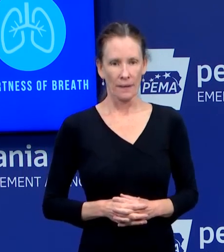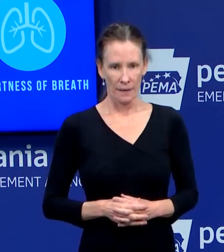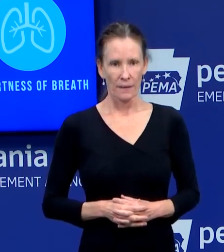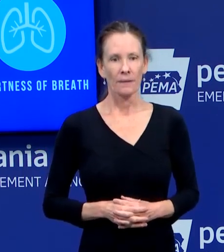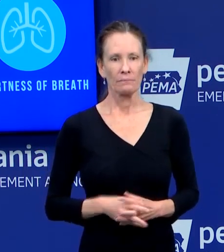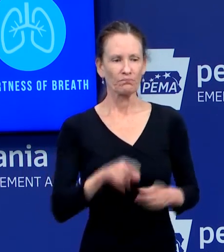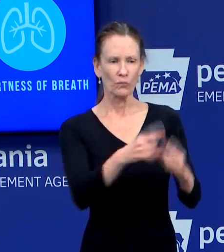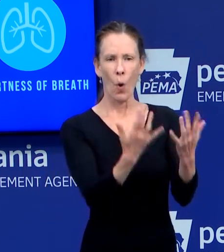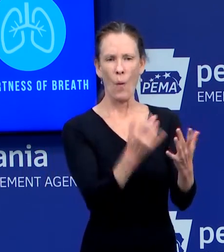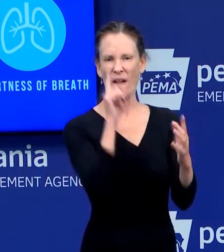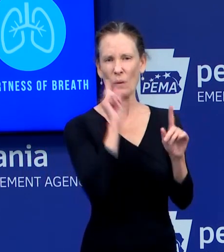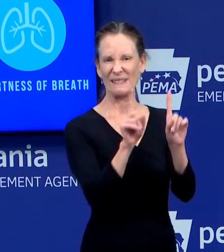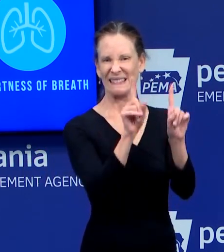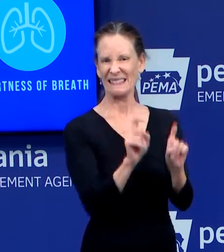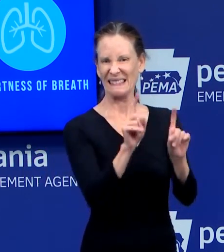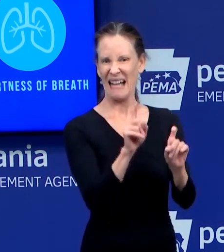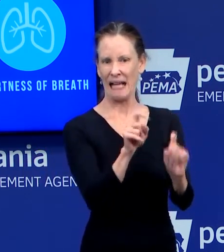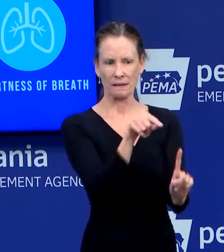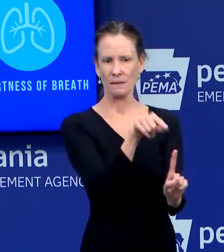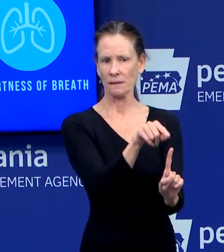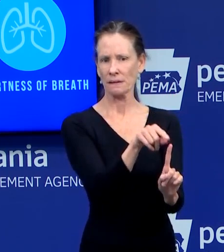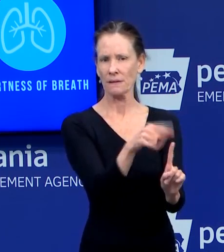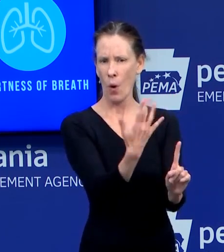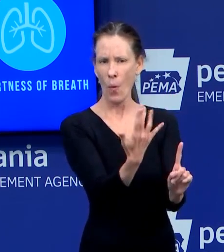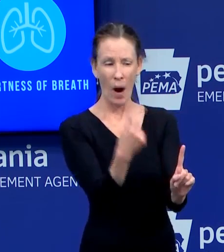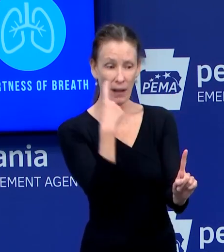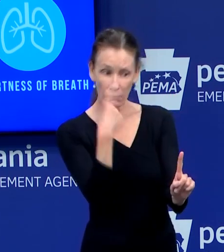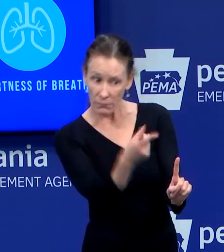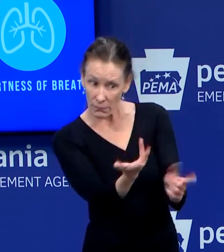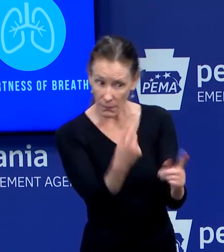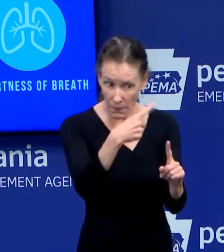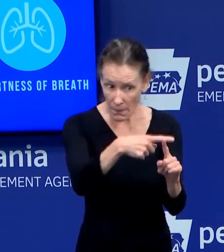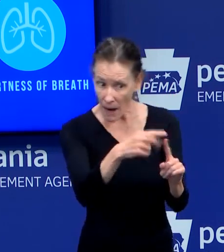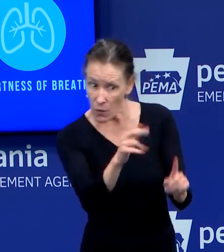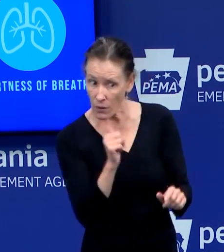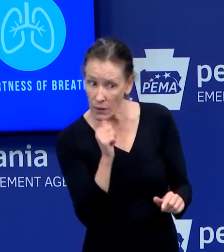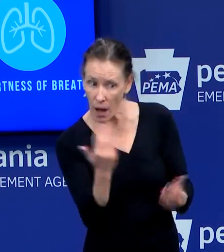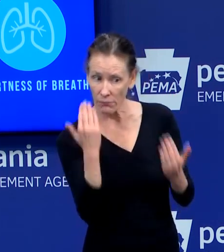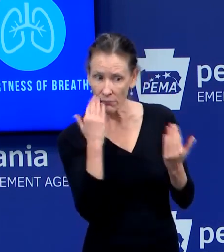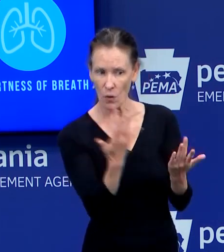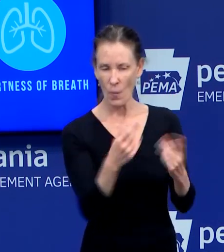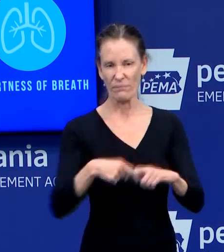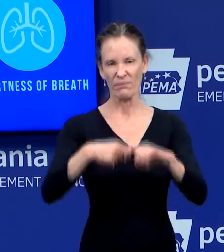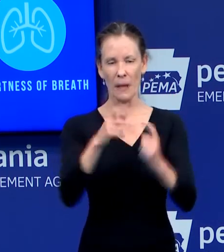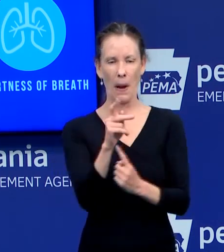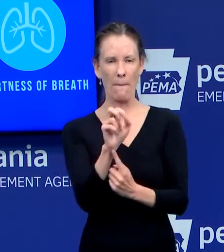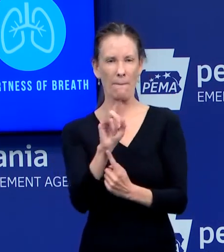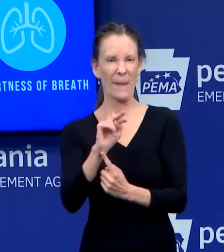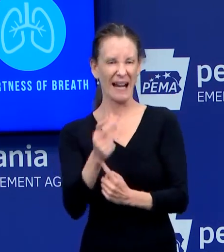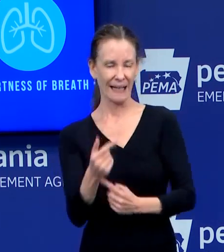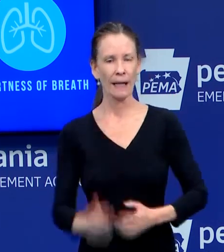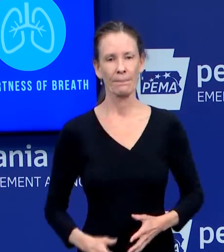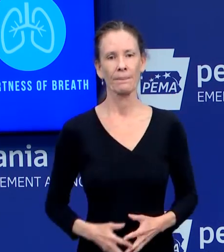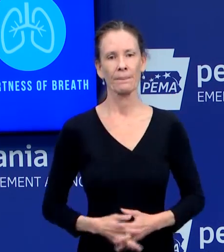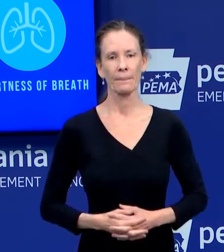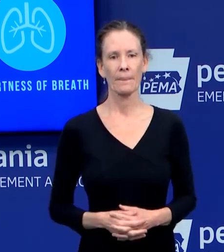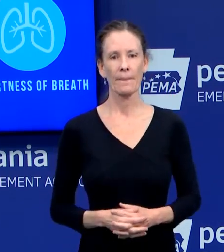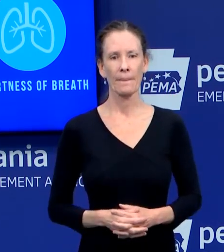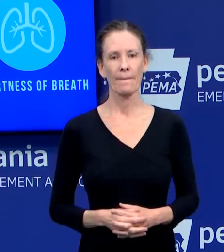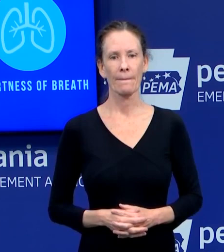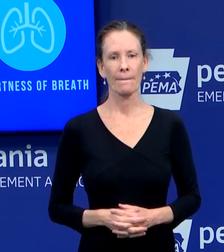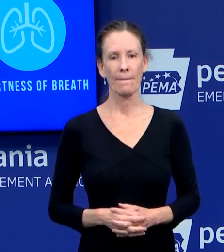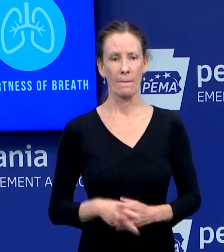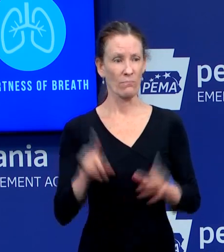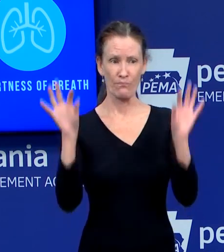saying a certain number plus one and assume we all know what we mean now. It is important for everyone to remember that this is